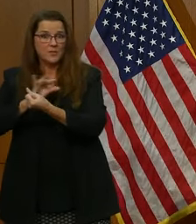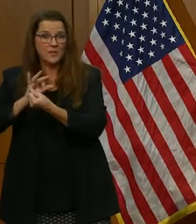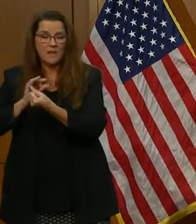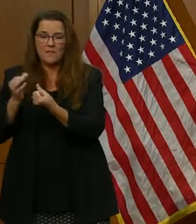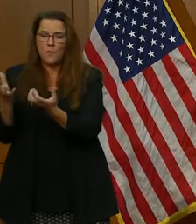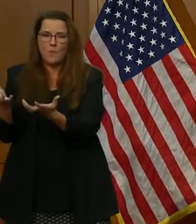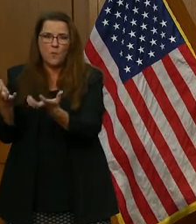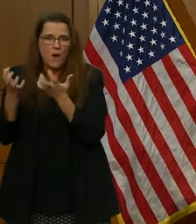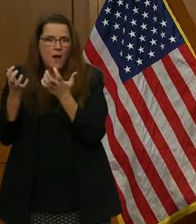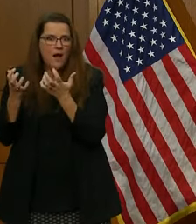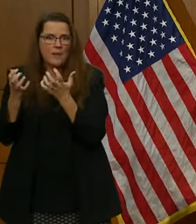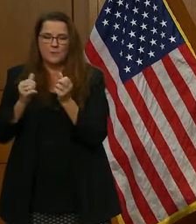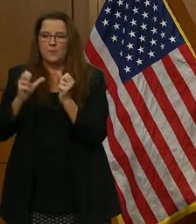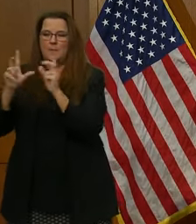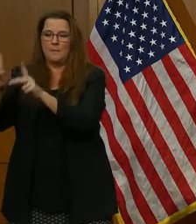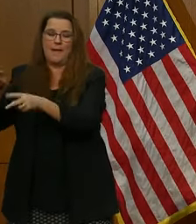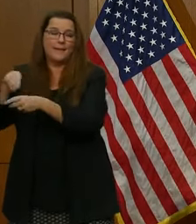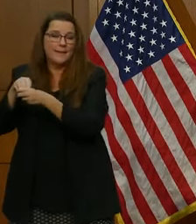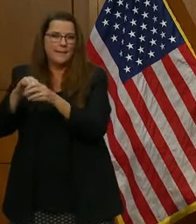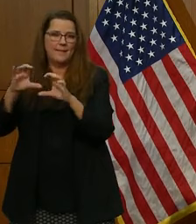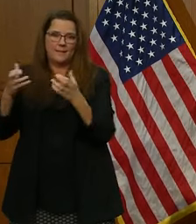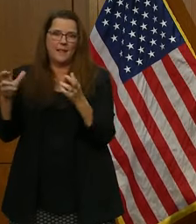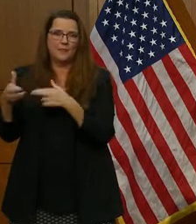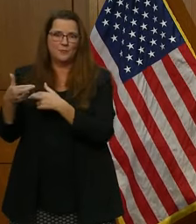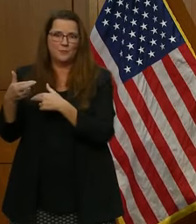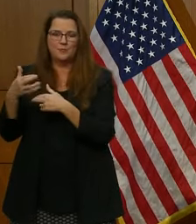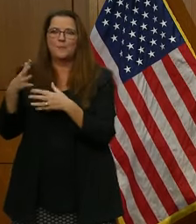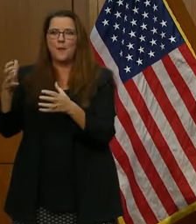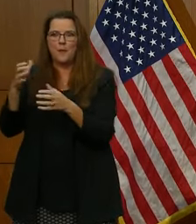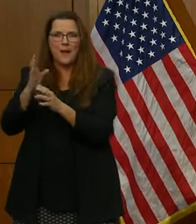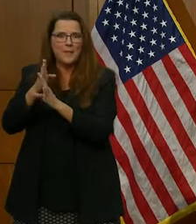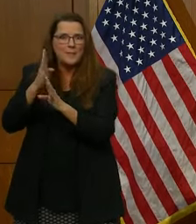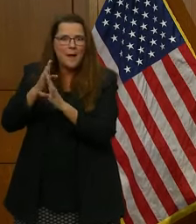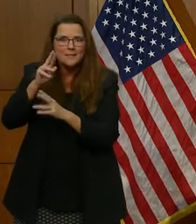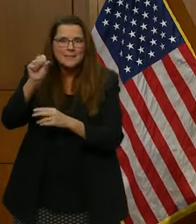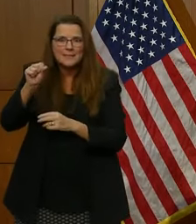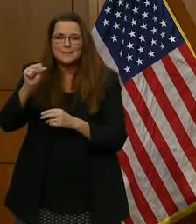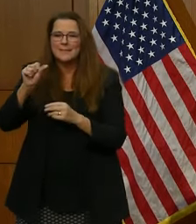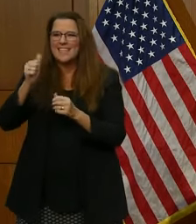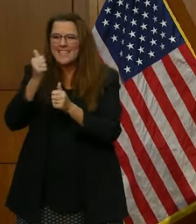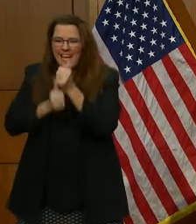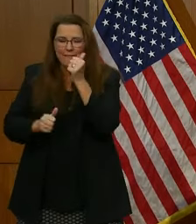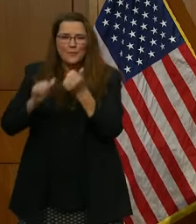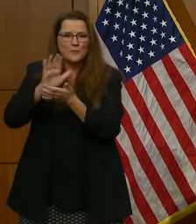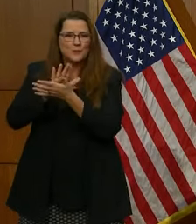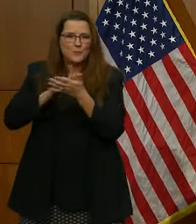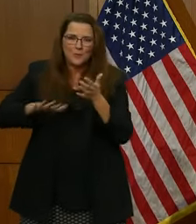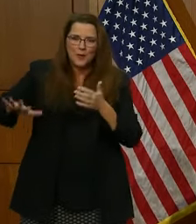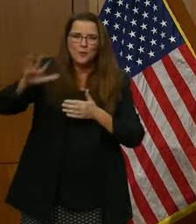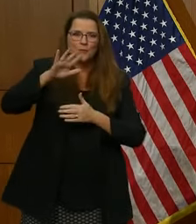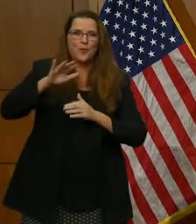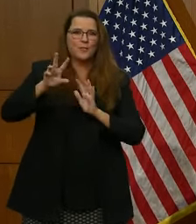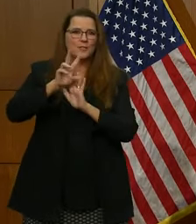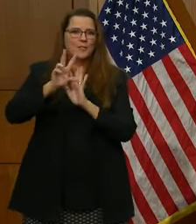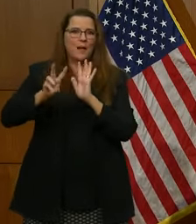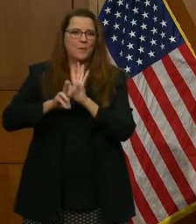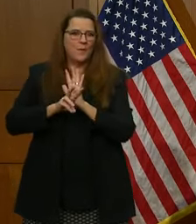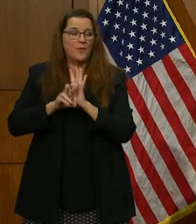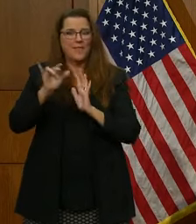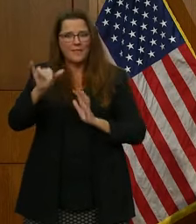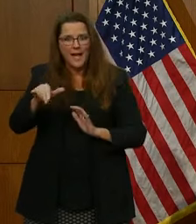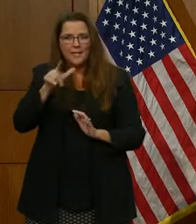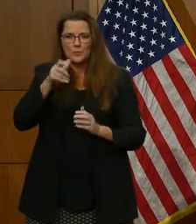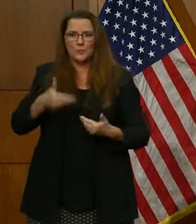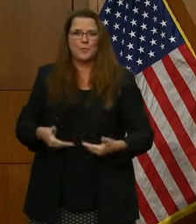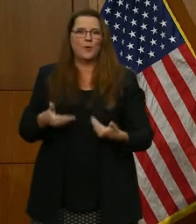their hearts to be back in their classrooms and their buses in every school division in this great commonwealth. That is who we are.